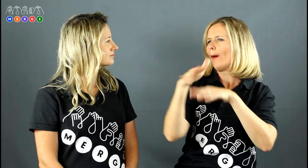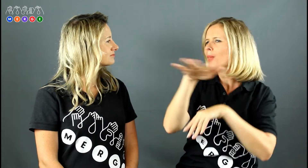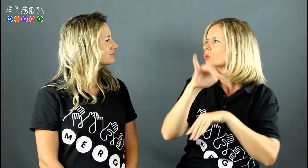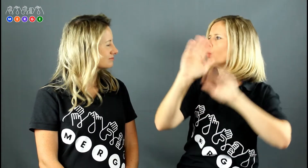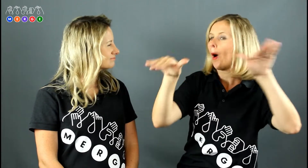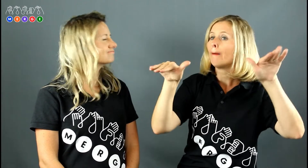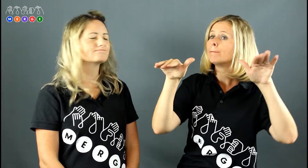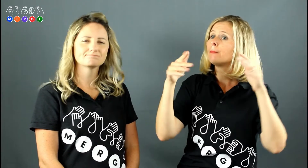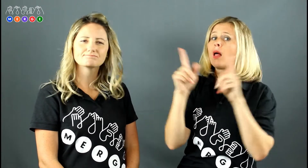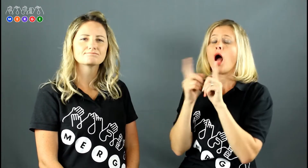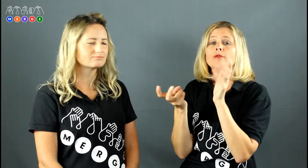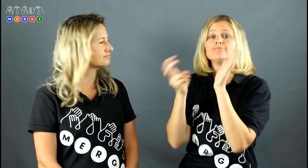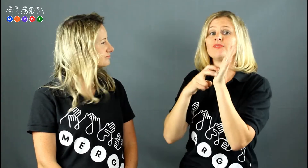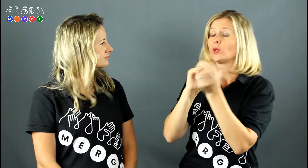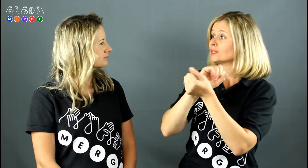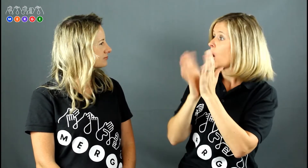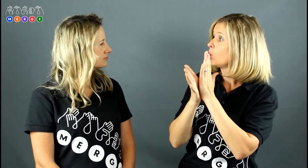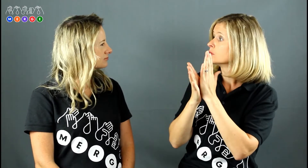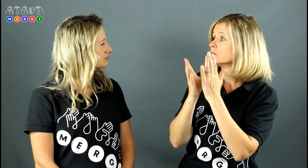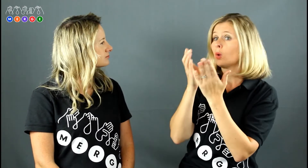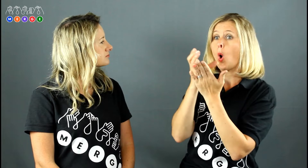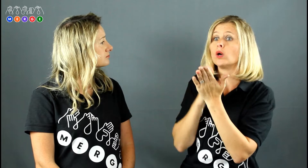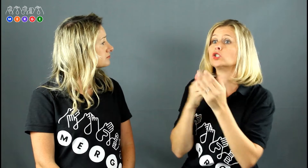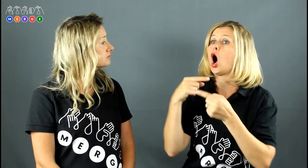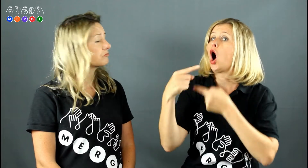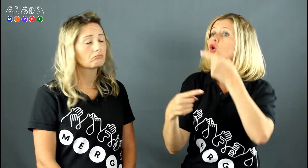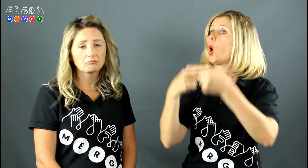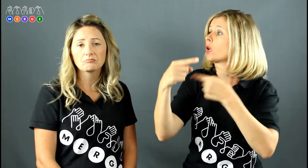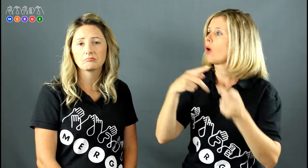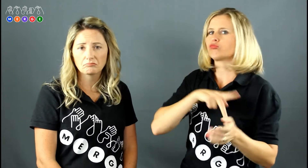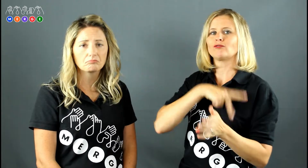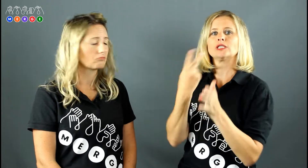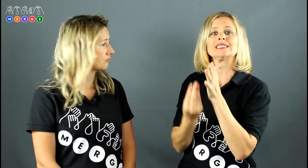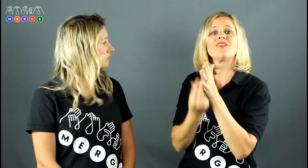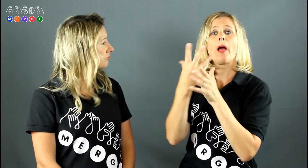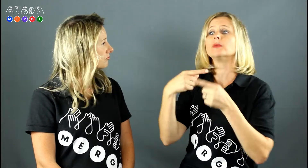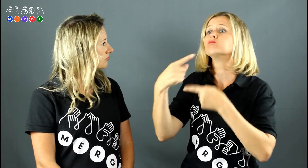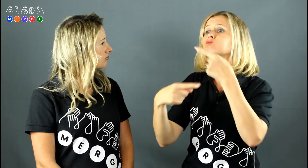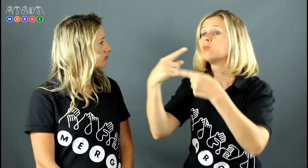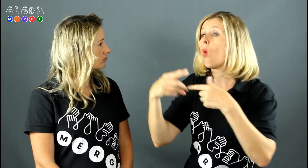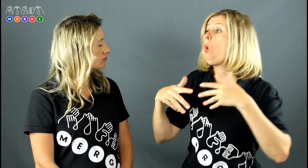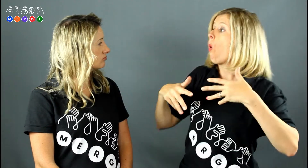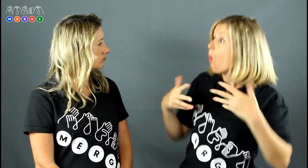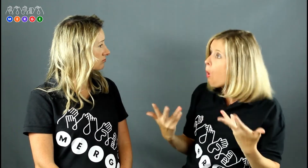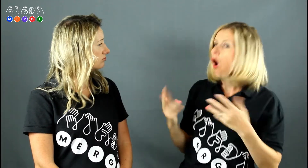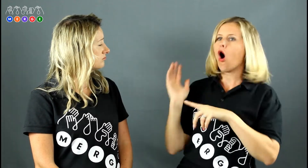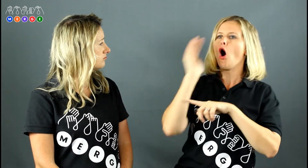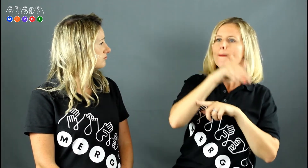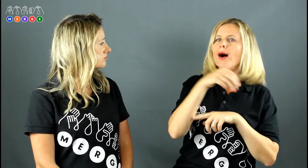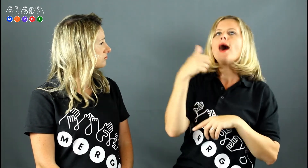when they go home or back to work, they might want to have a further commitment and join a New Zealand Sign Language course for ongoing